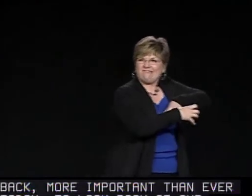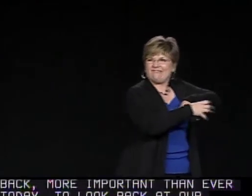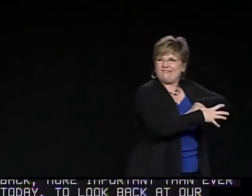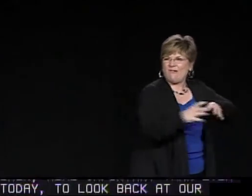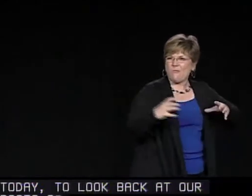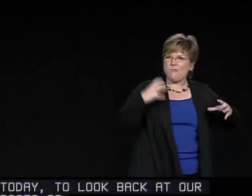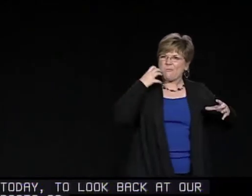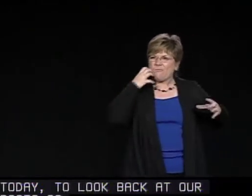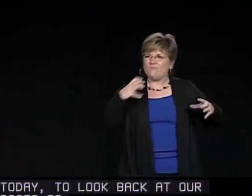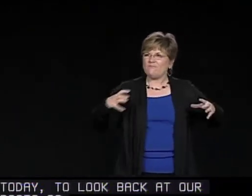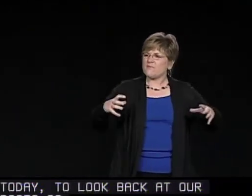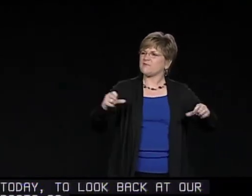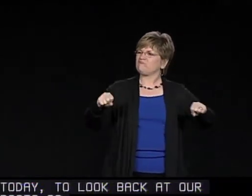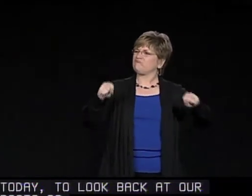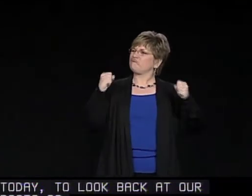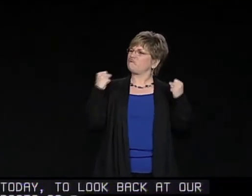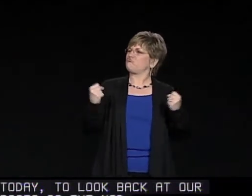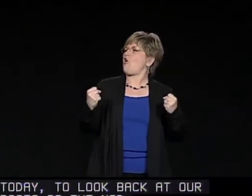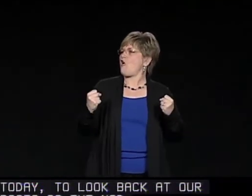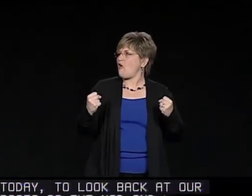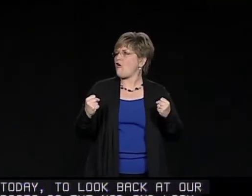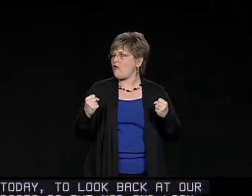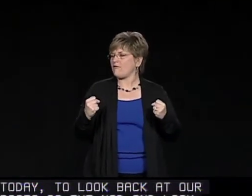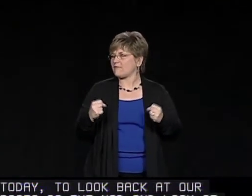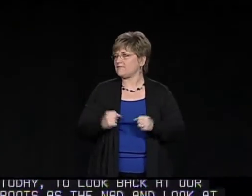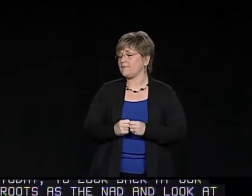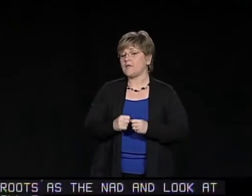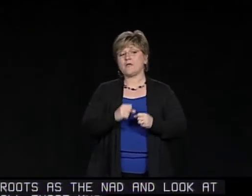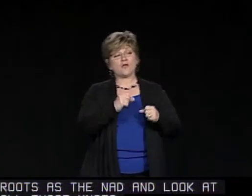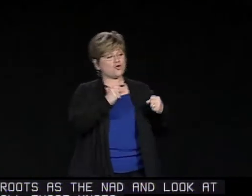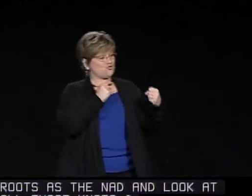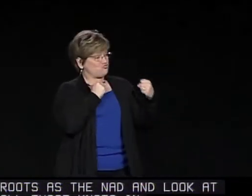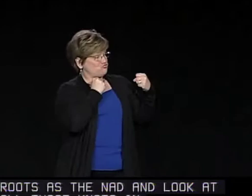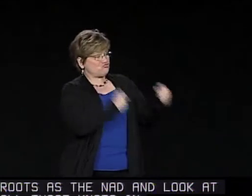And look at all those knots in the roots. That makes it strong.